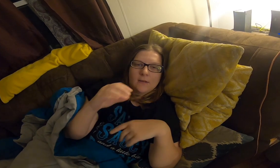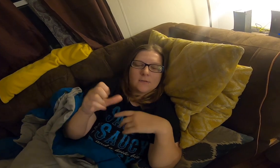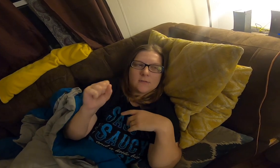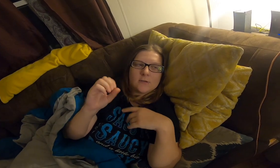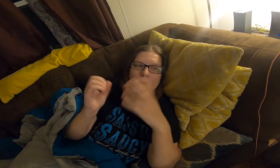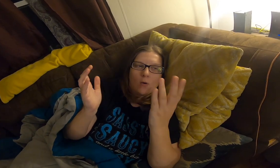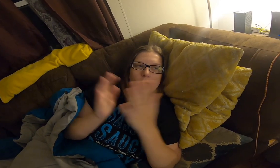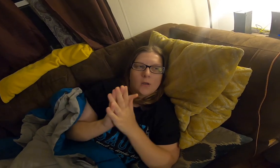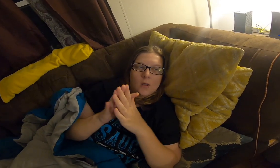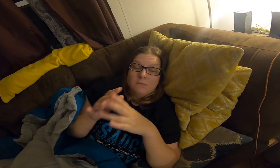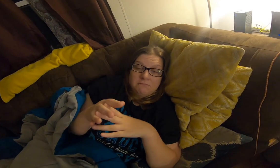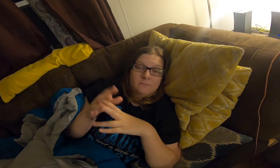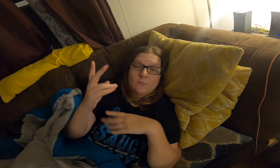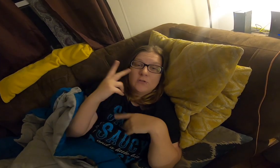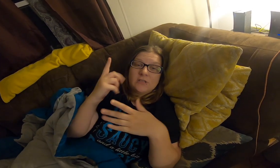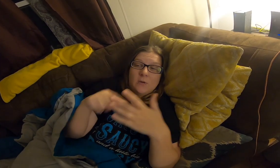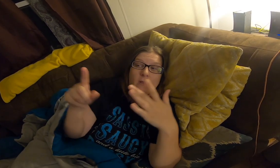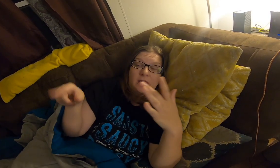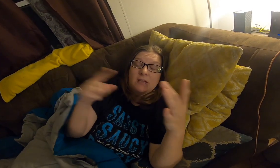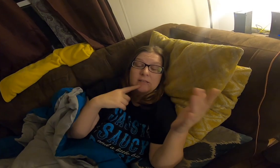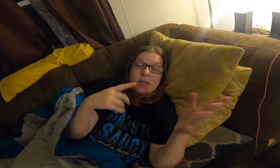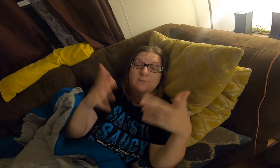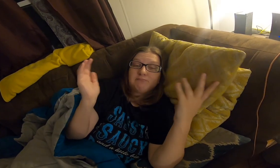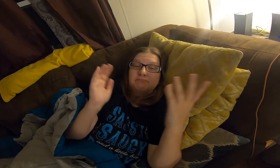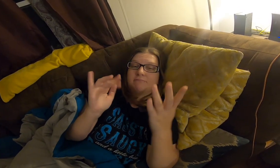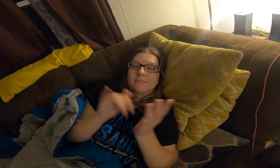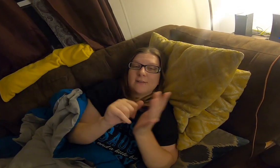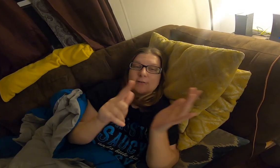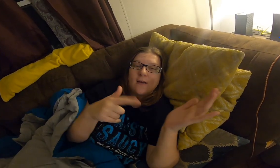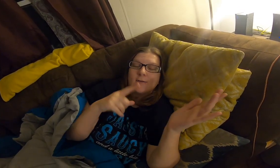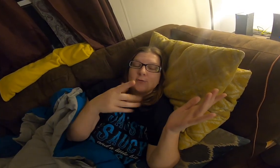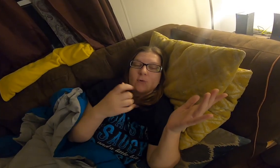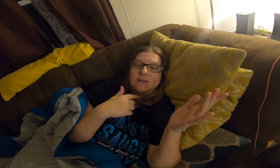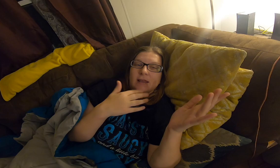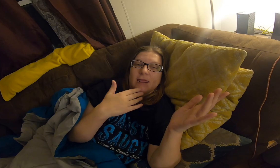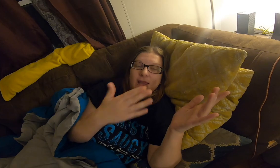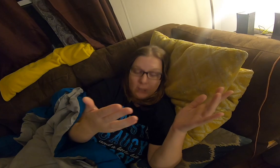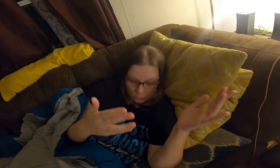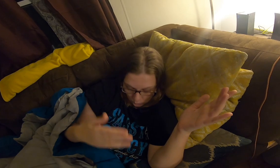so we'll see what they say unless i want to say thank you